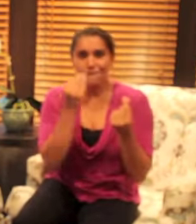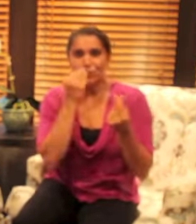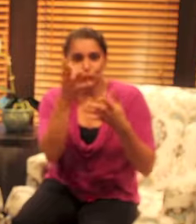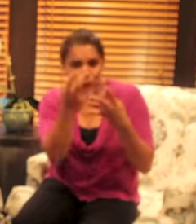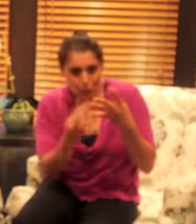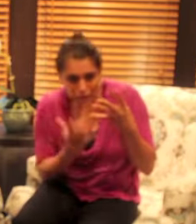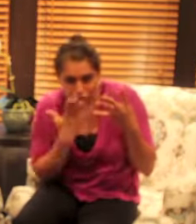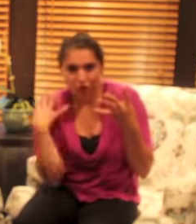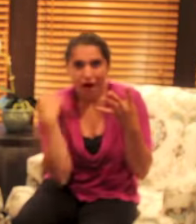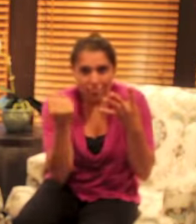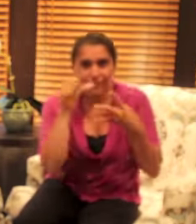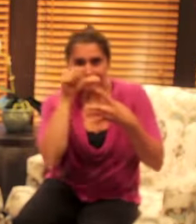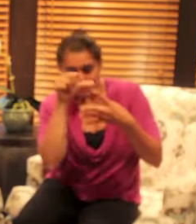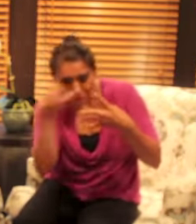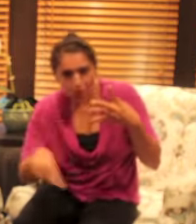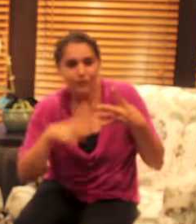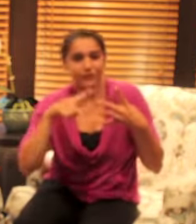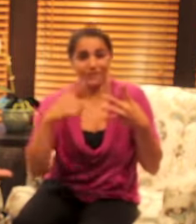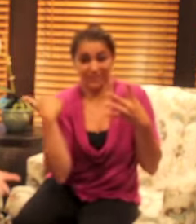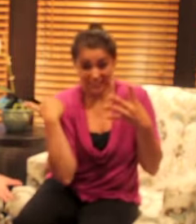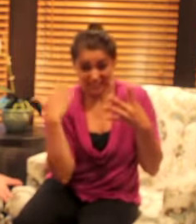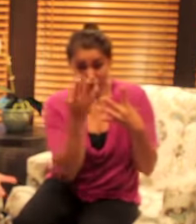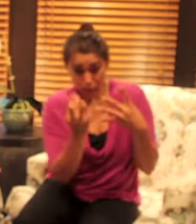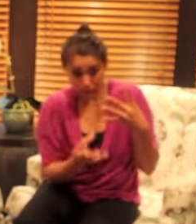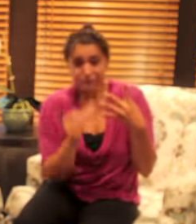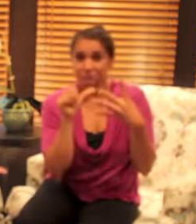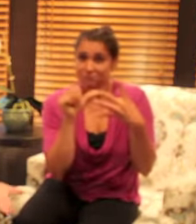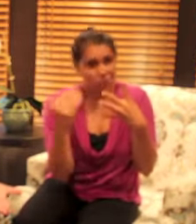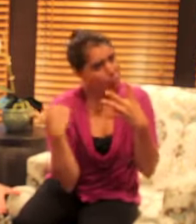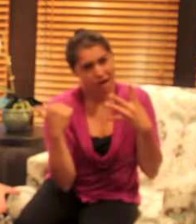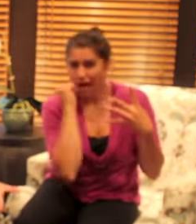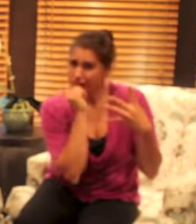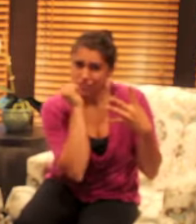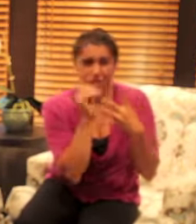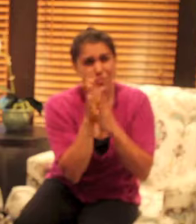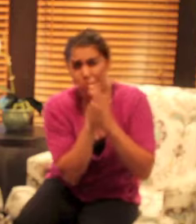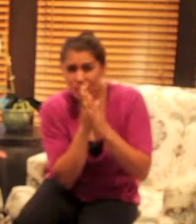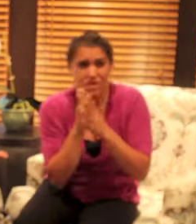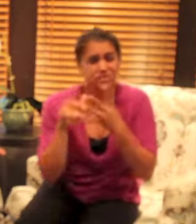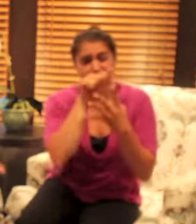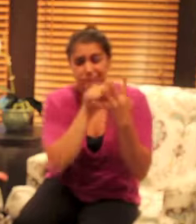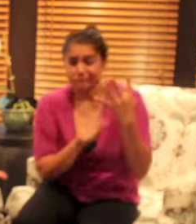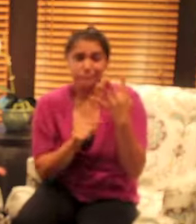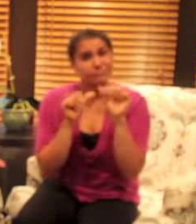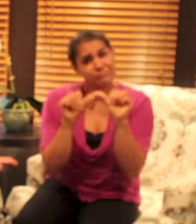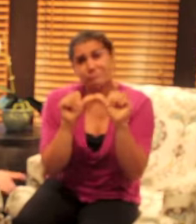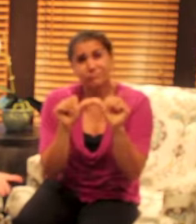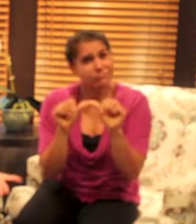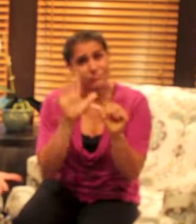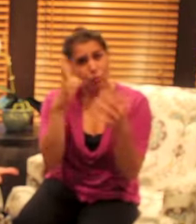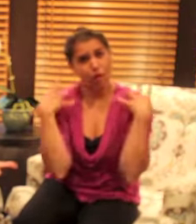so we hope that you will reach out to us maybe some of you have already figured out what you're gonna do maybe you've already joined other